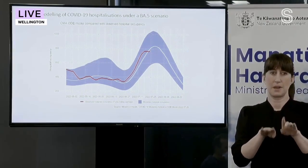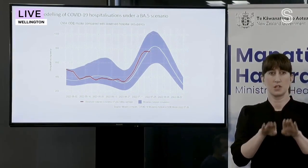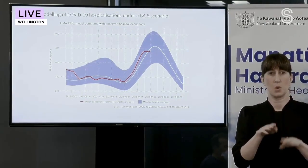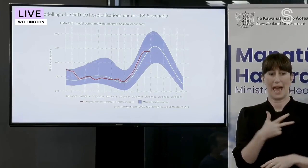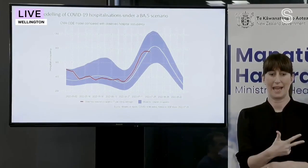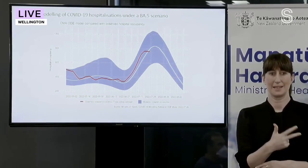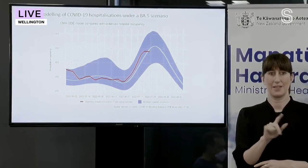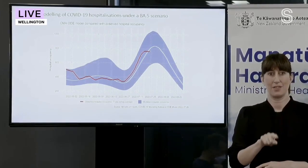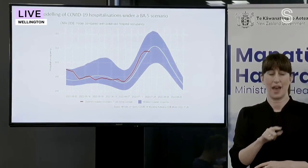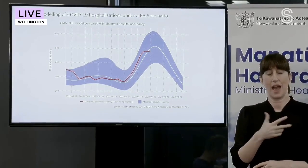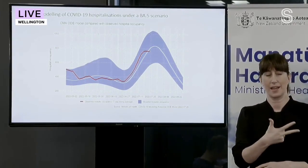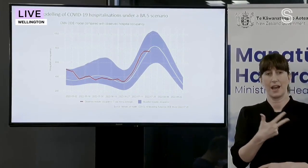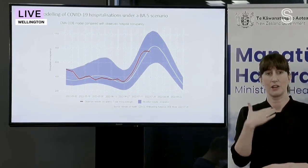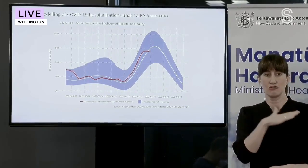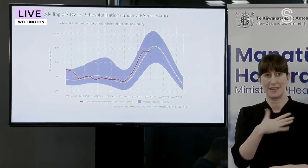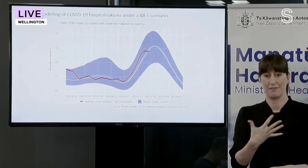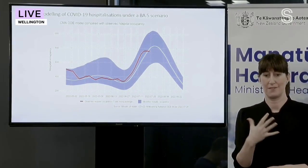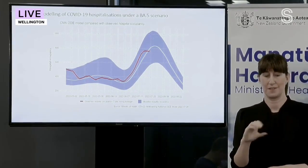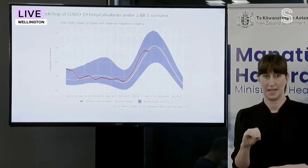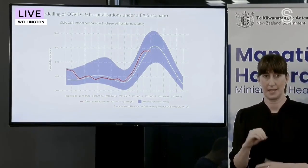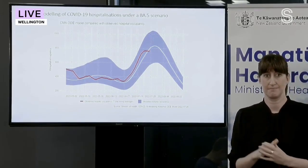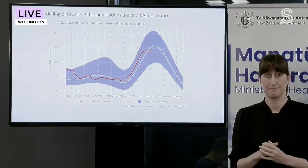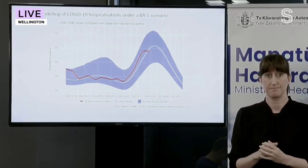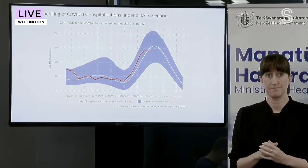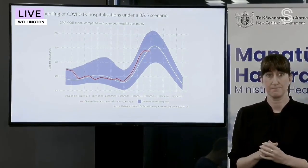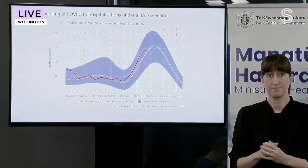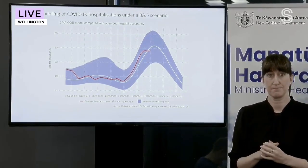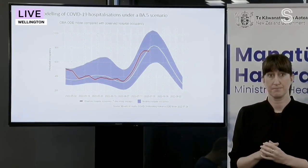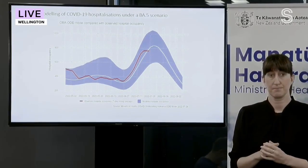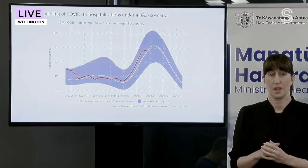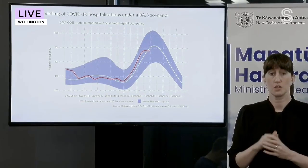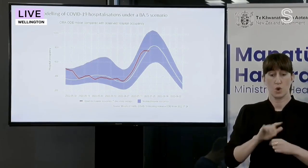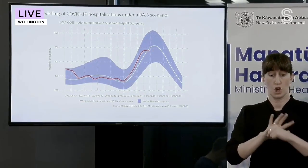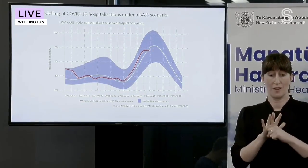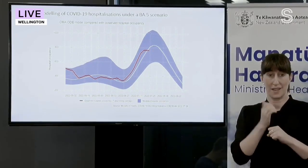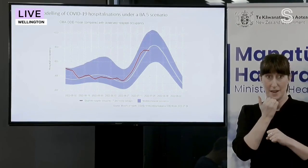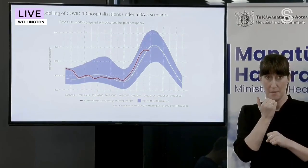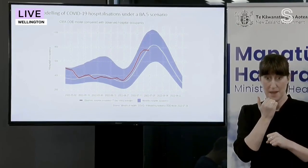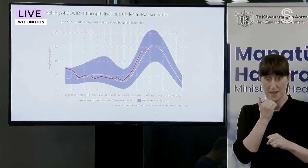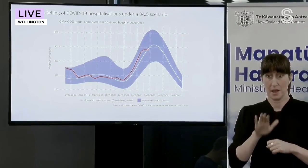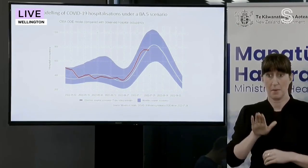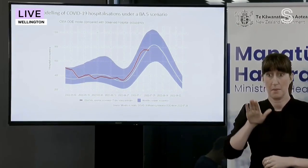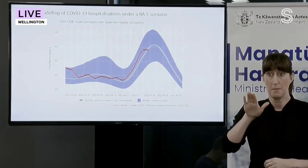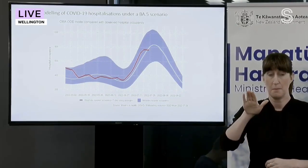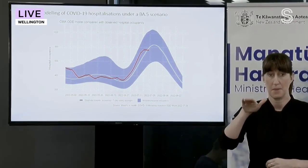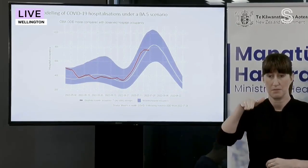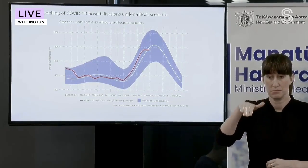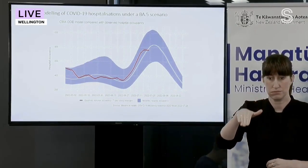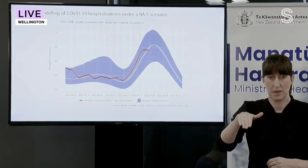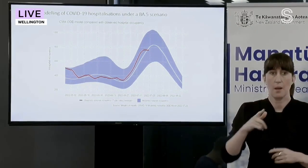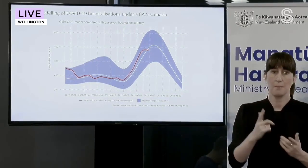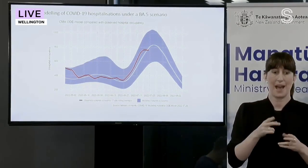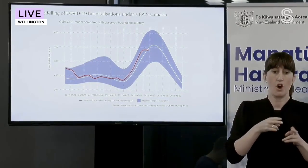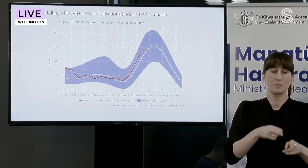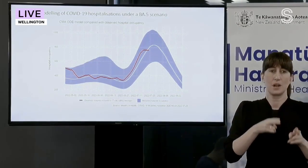come down a bit. We know that hospitalisations tend to track about a week behind cases. And we have seen the cases dropping.